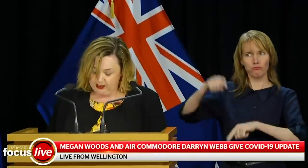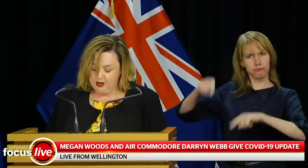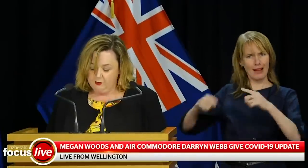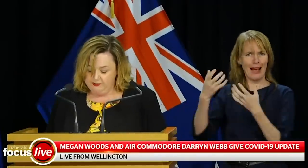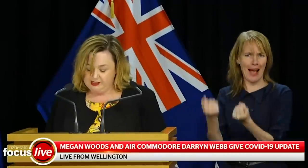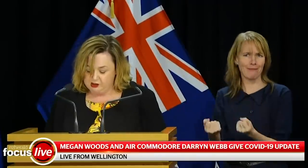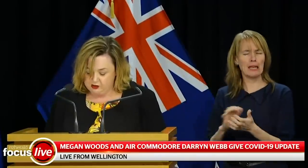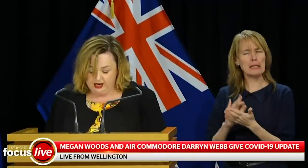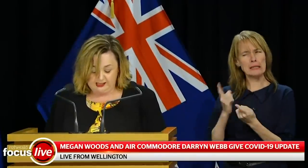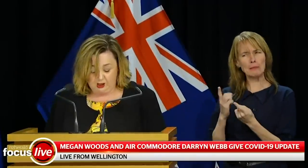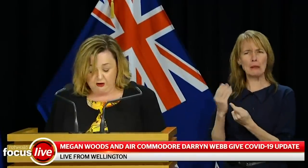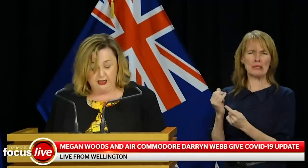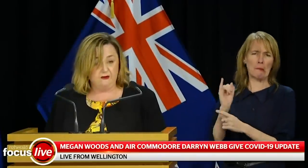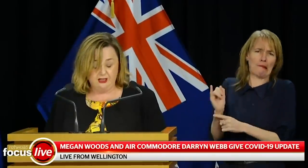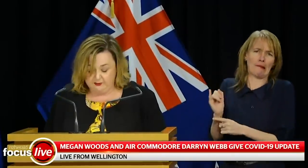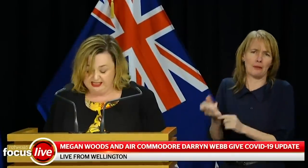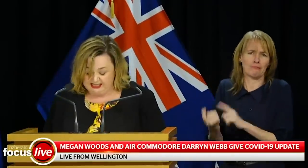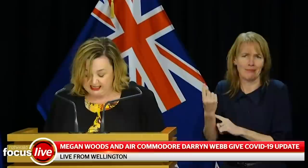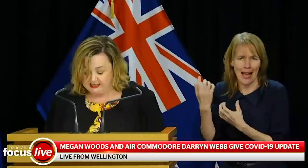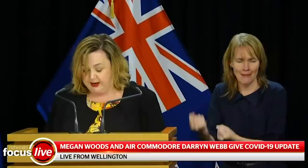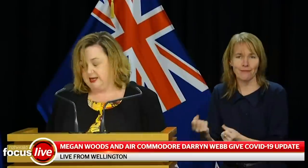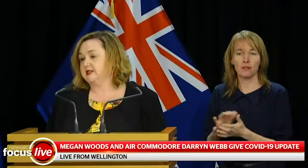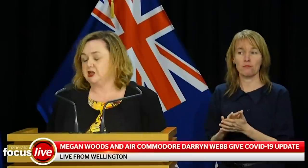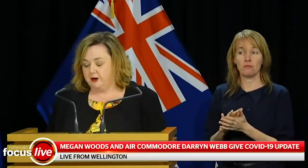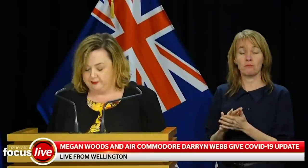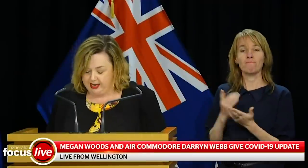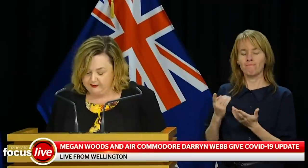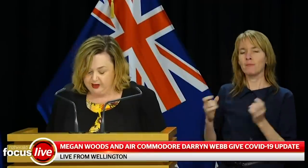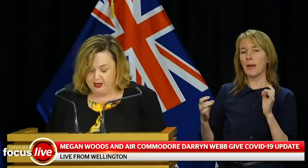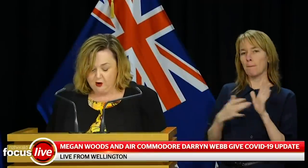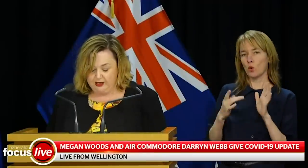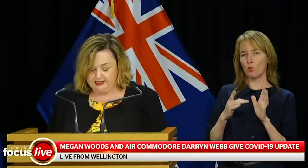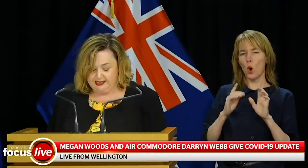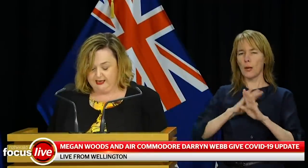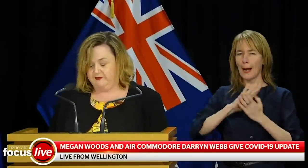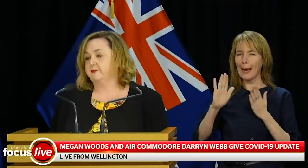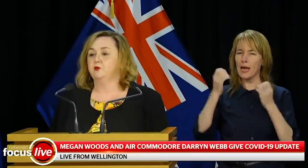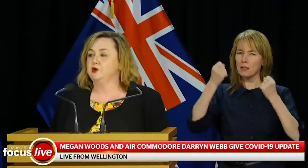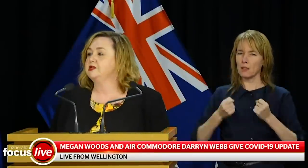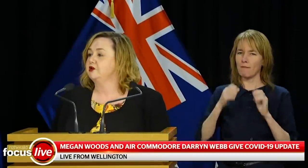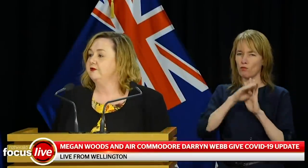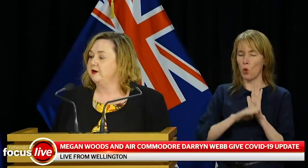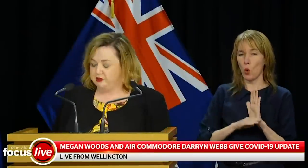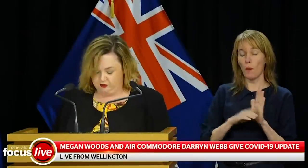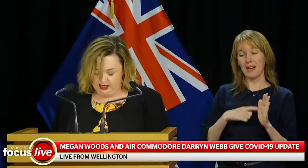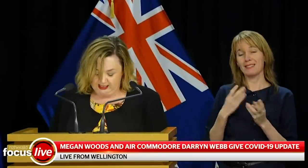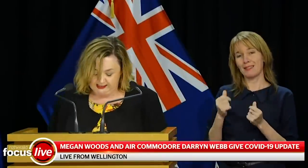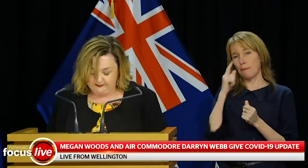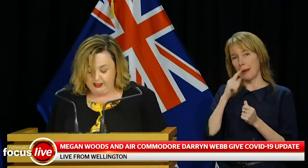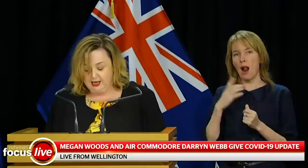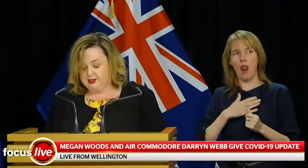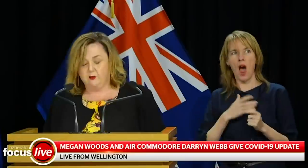problem. We must ensure our security arrangements anticipate the type of behaviour we are seeing from the worst of our